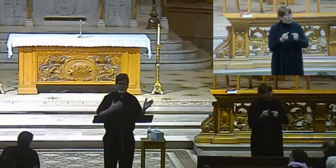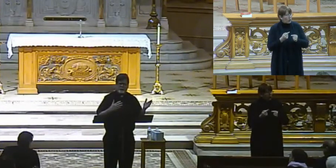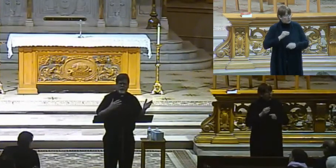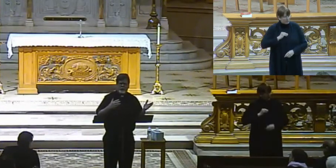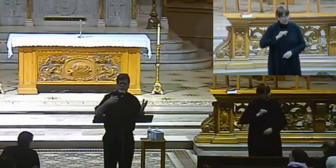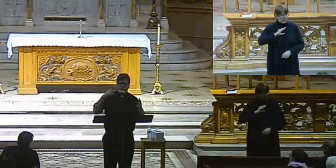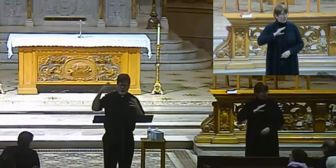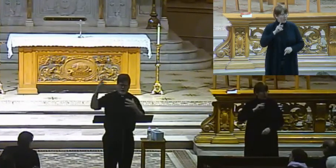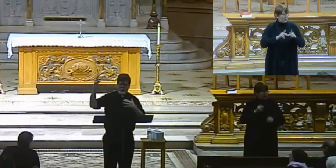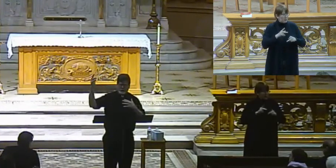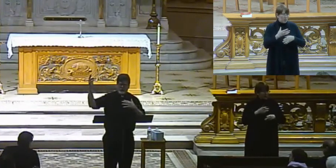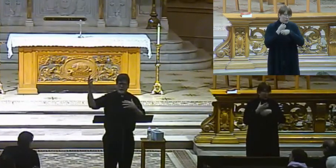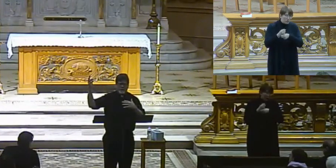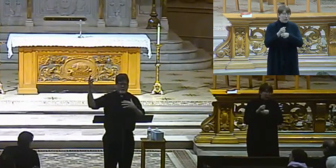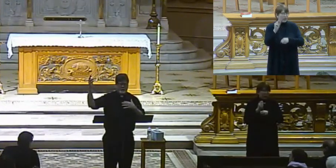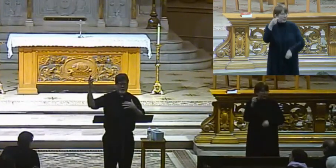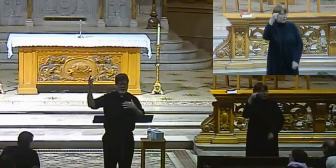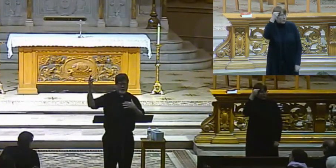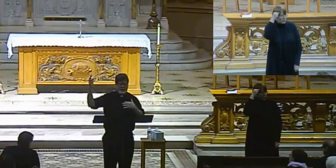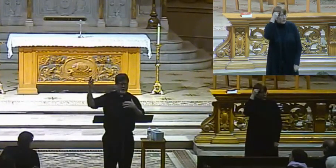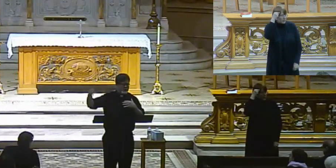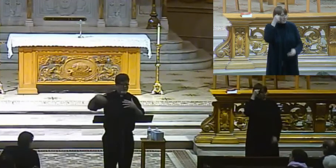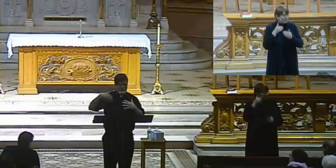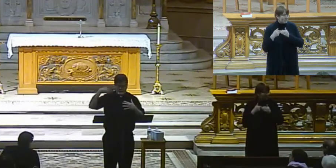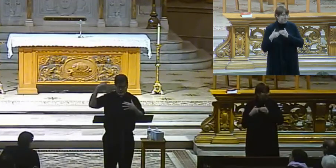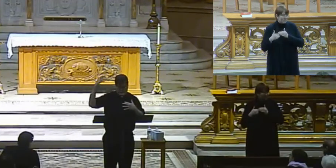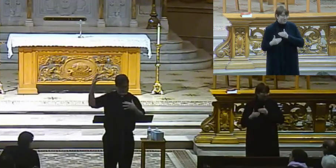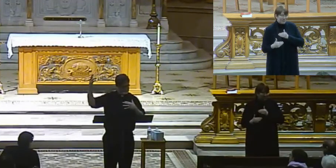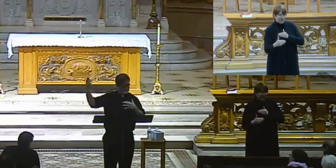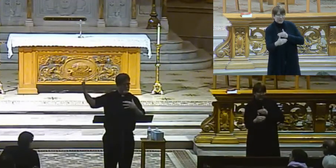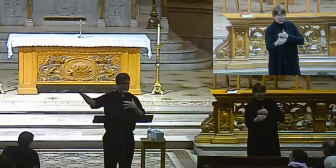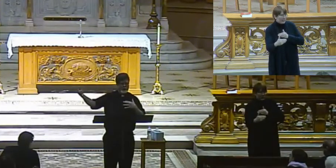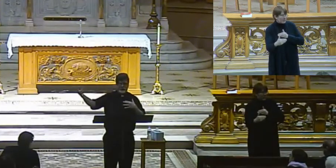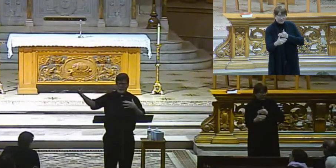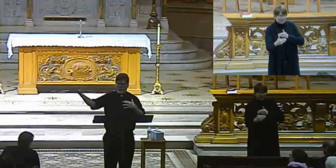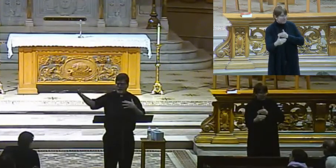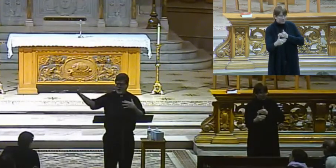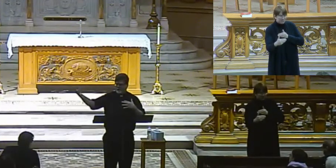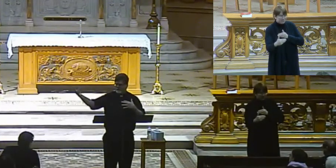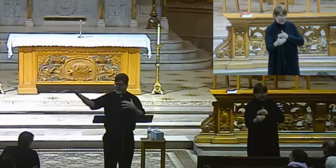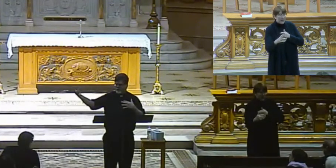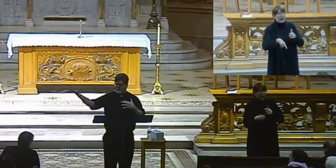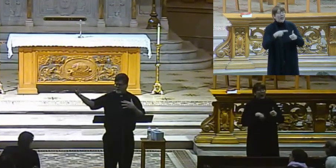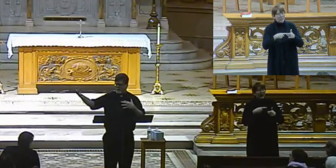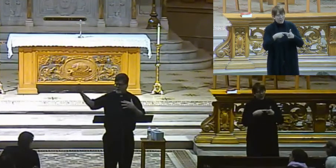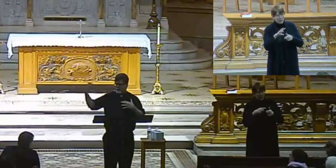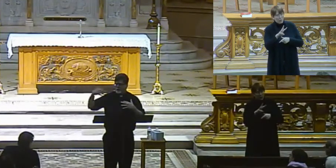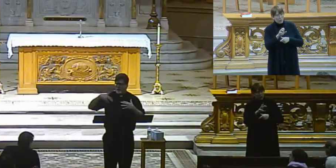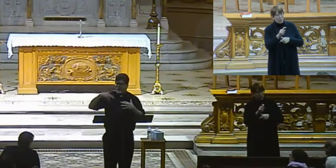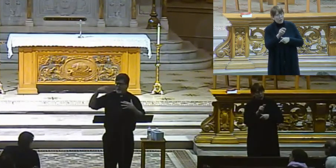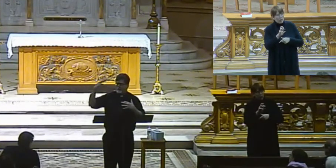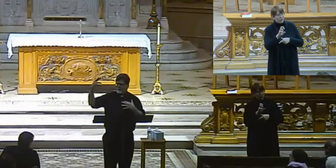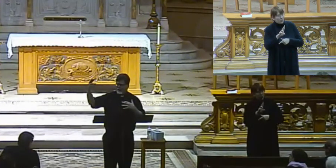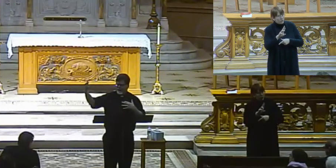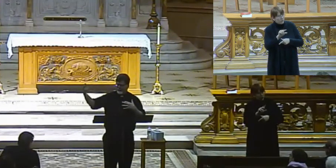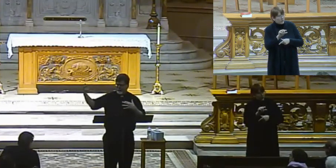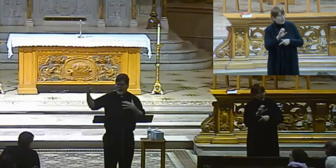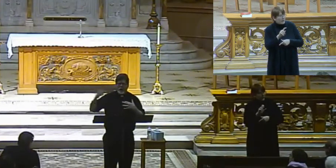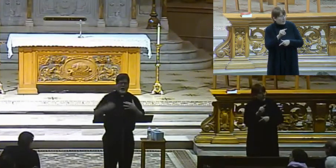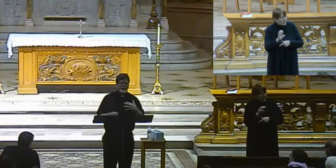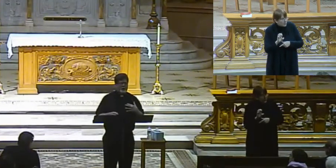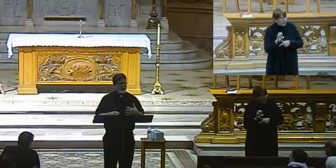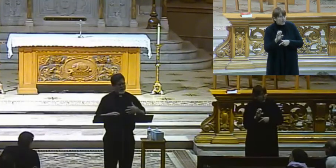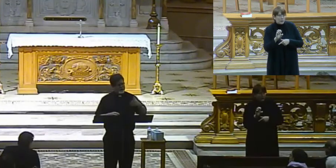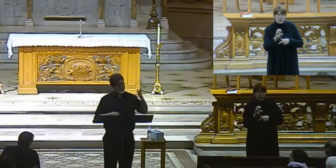of people in the United States government. And then we had the Watergate Affair, all right? So we had all of that.